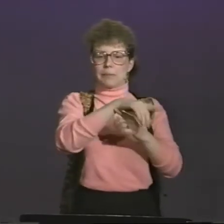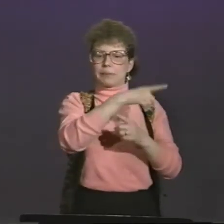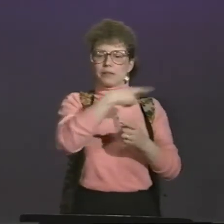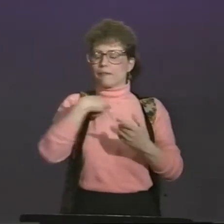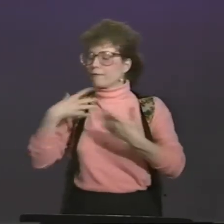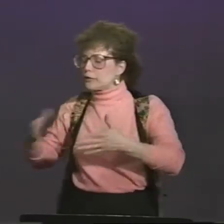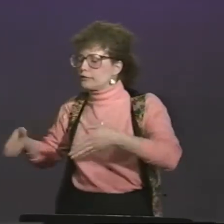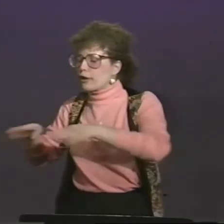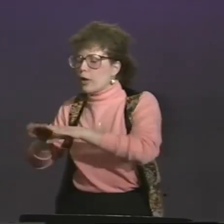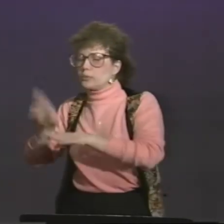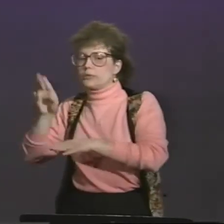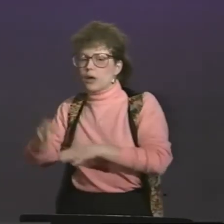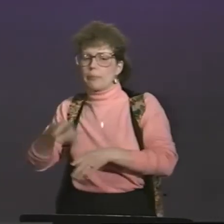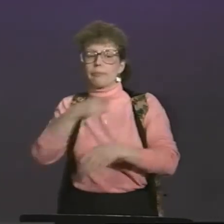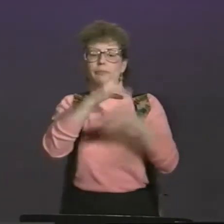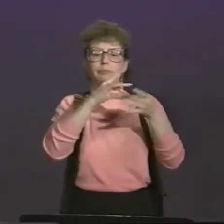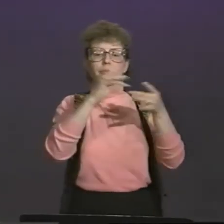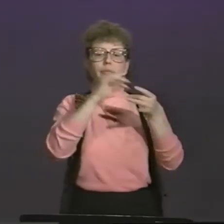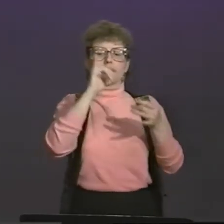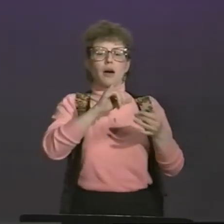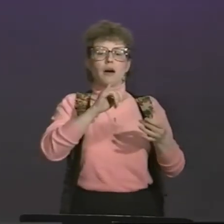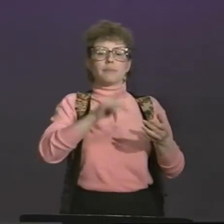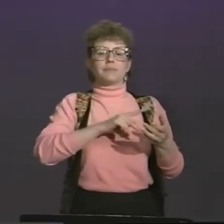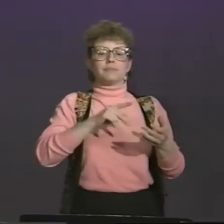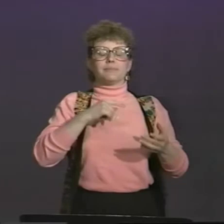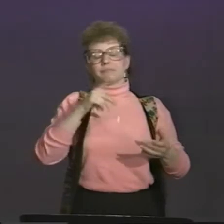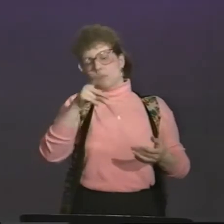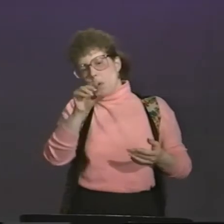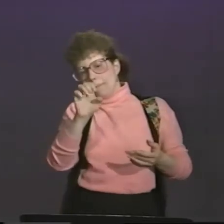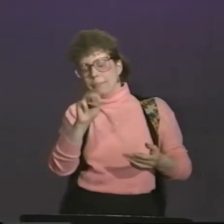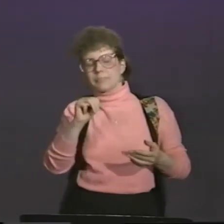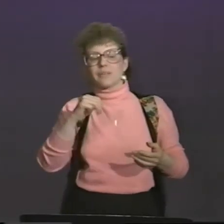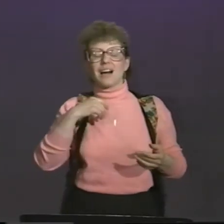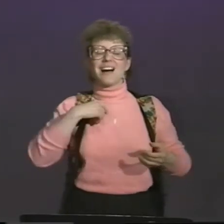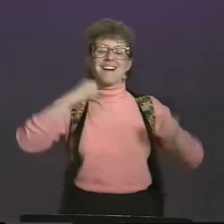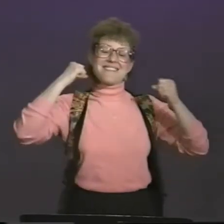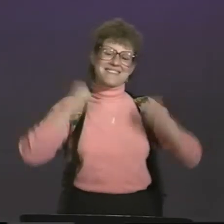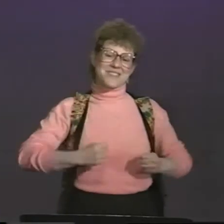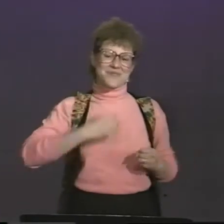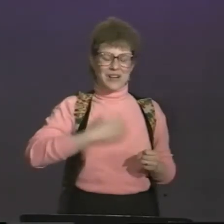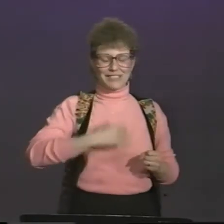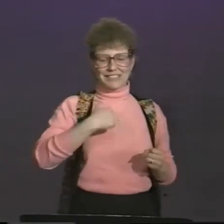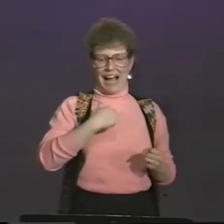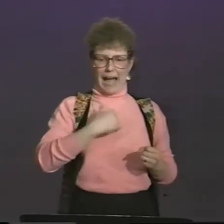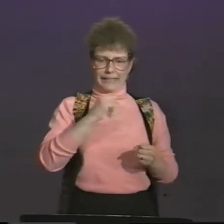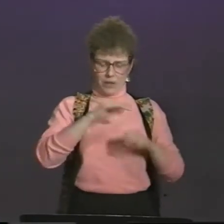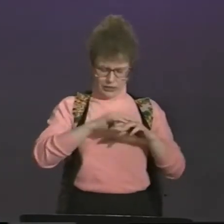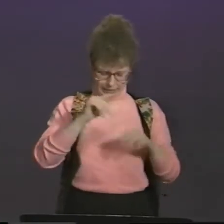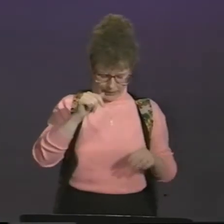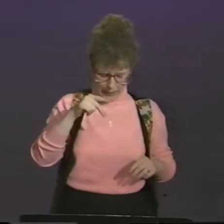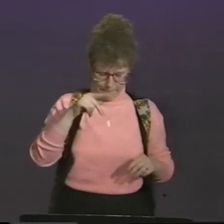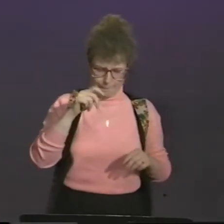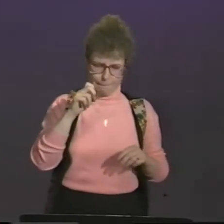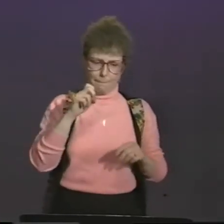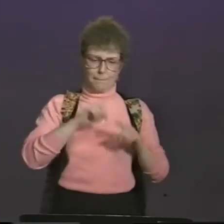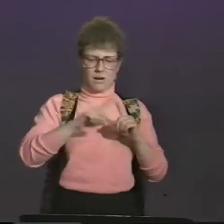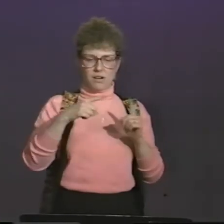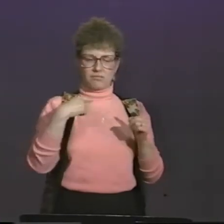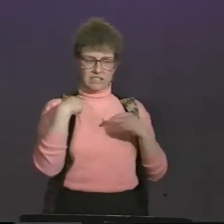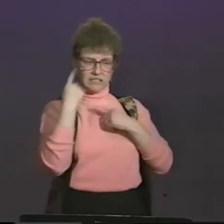poem, I wished I had videotaped it, but I had unfortunately already closed up the videotape machine, so I really wish I had had it on